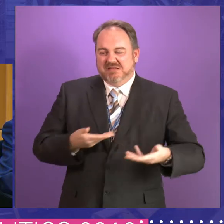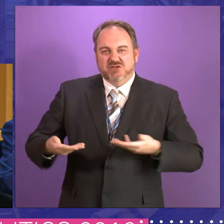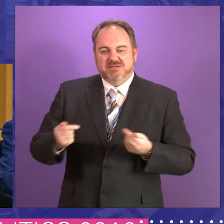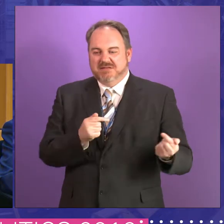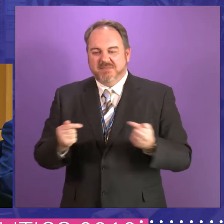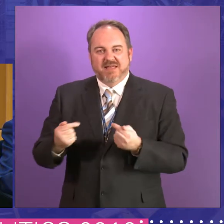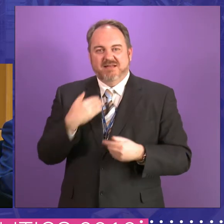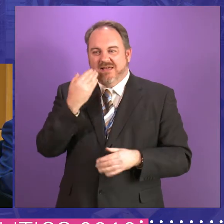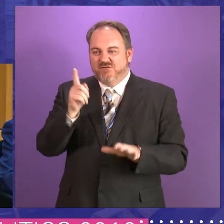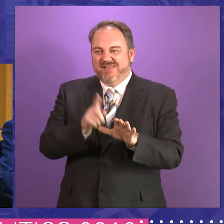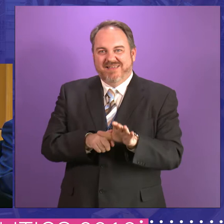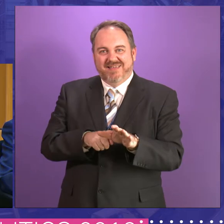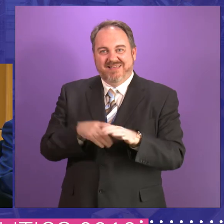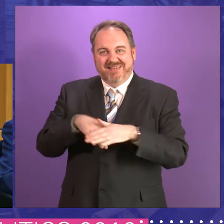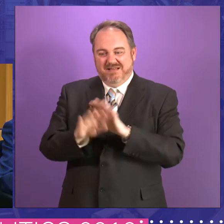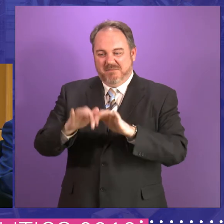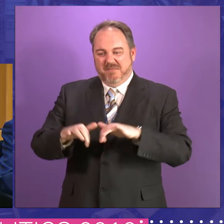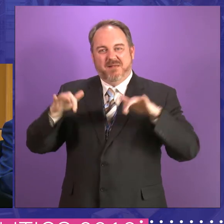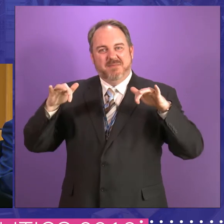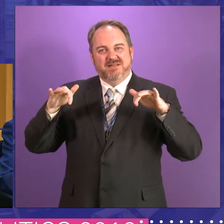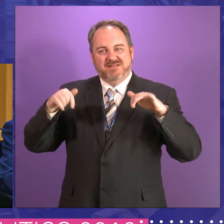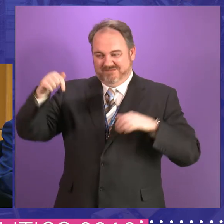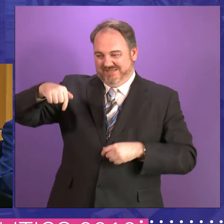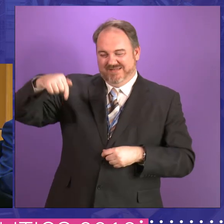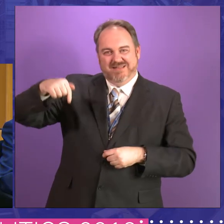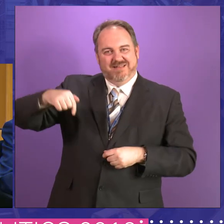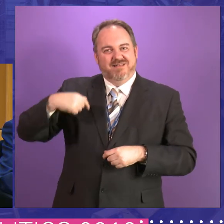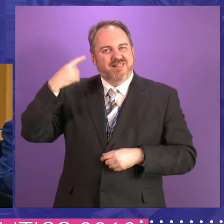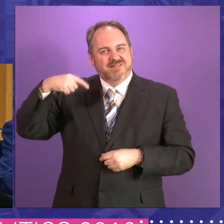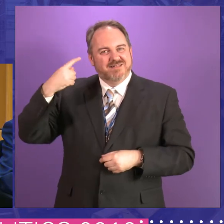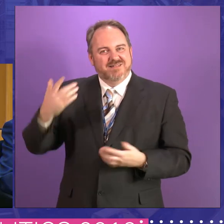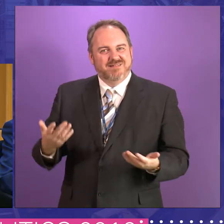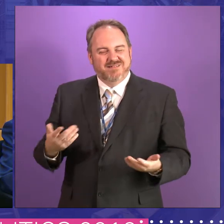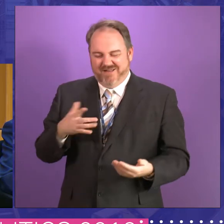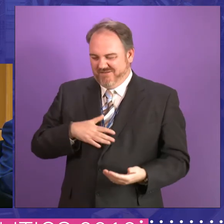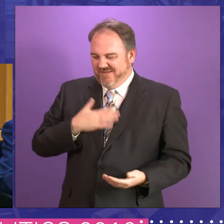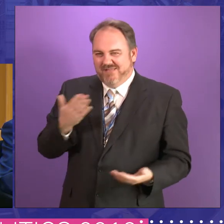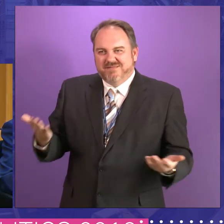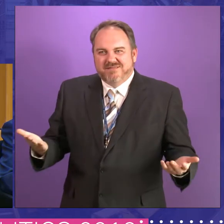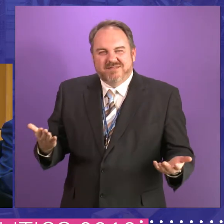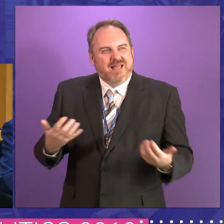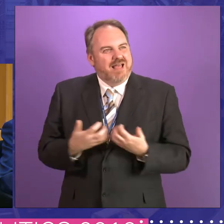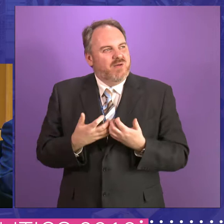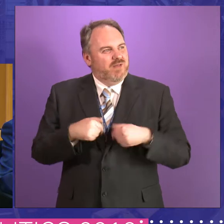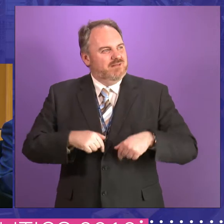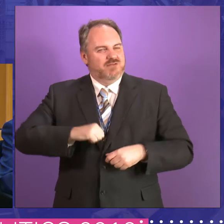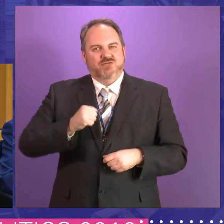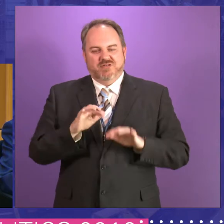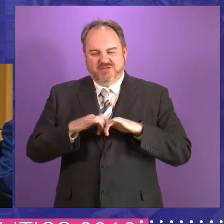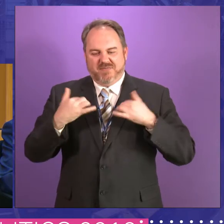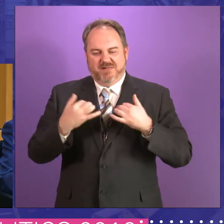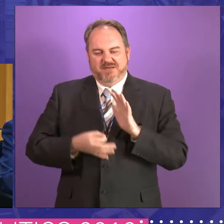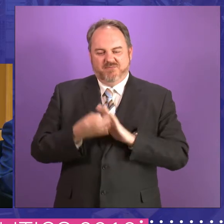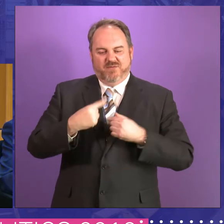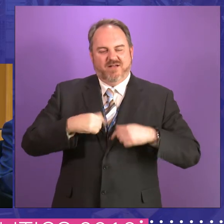Westminster, Scottish housing. That was what there was. So I was asked what difference it would make. And I would say, well, the first thing is that we can make